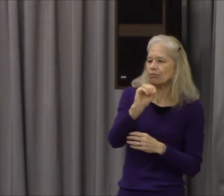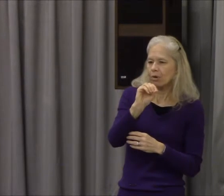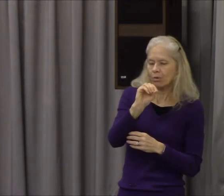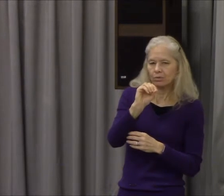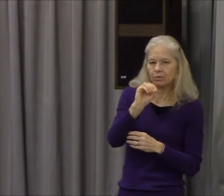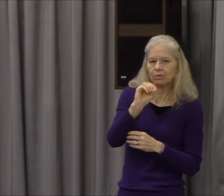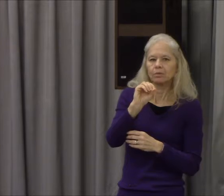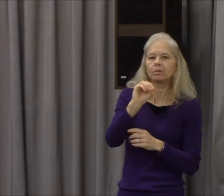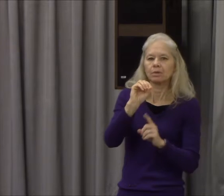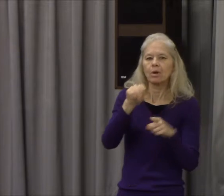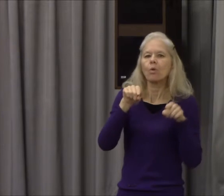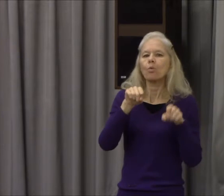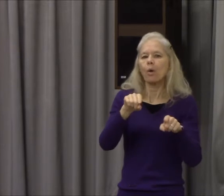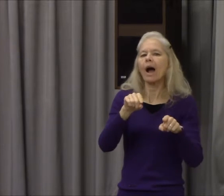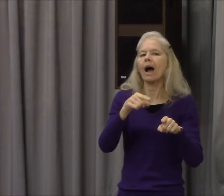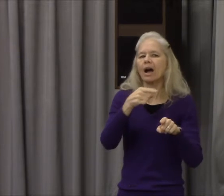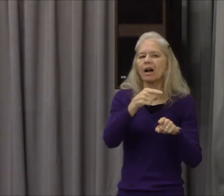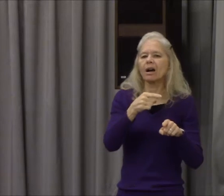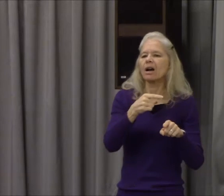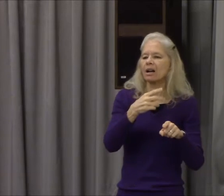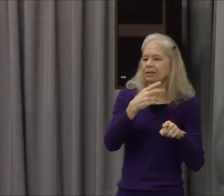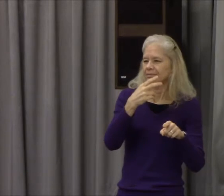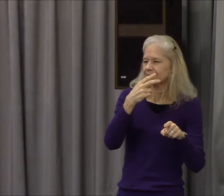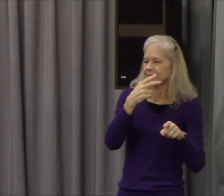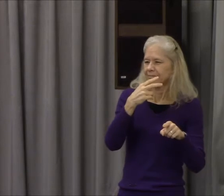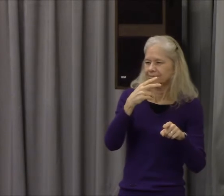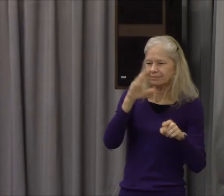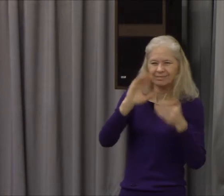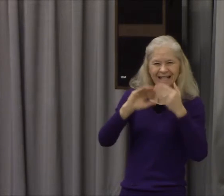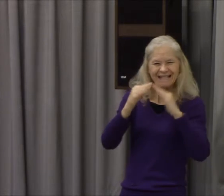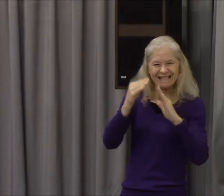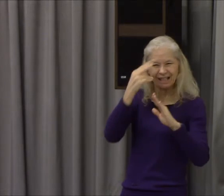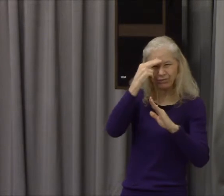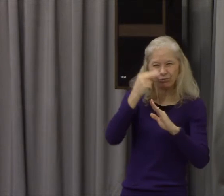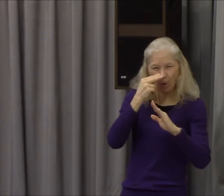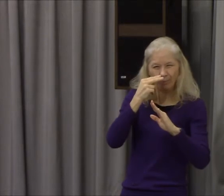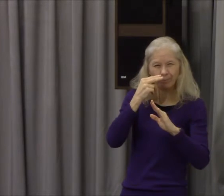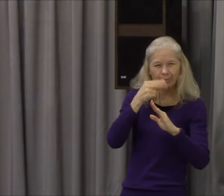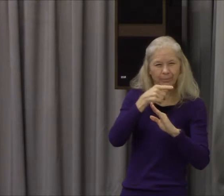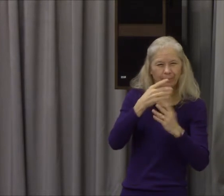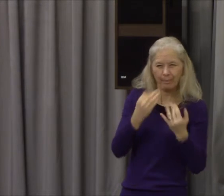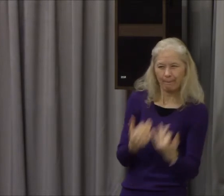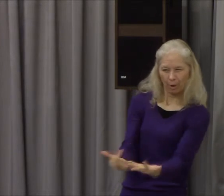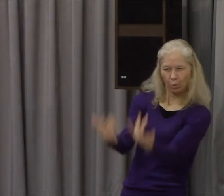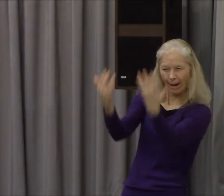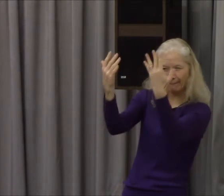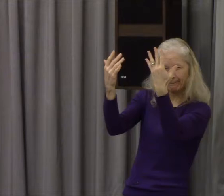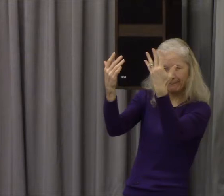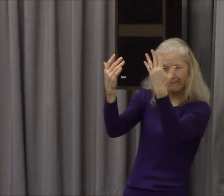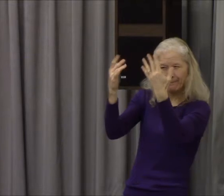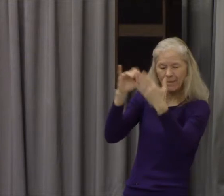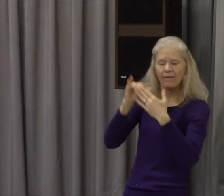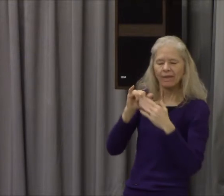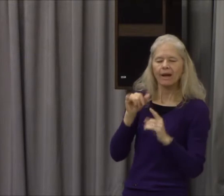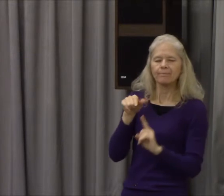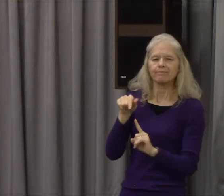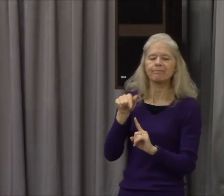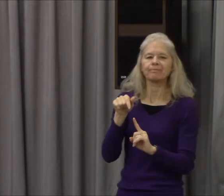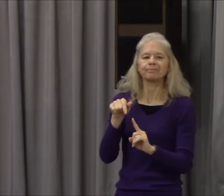and and then Tacitus writes so to suppress the rumor he Nero falsely charged